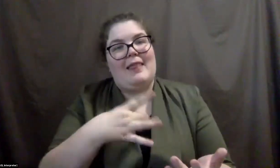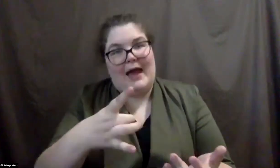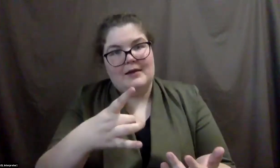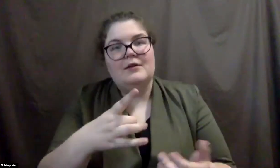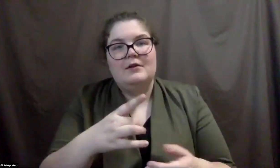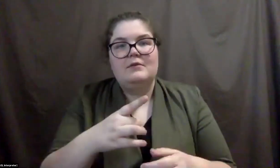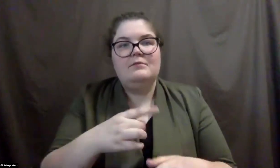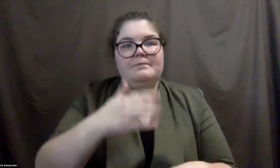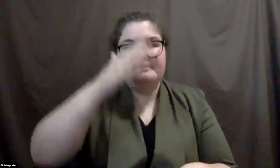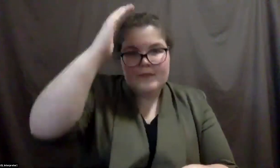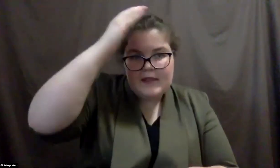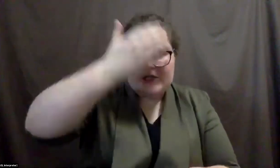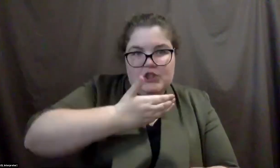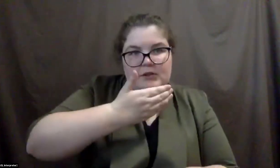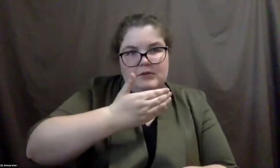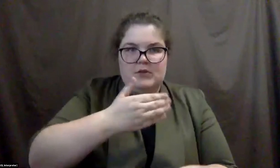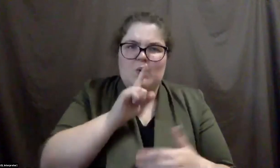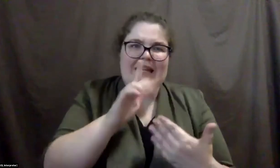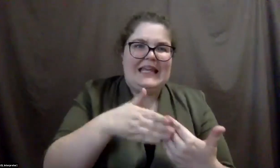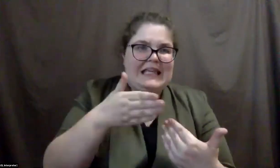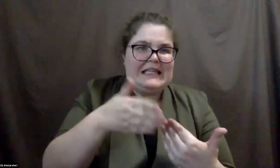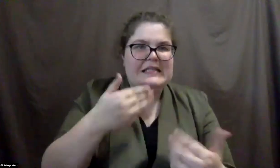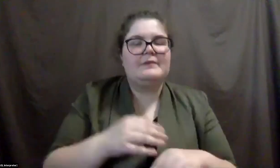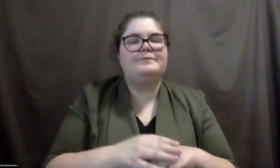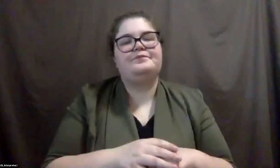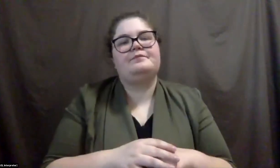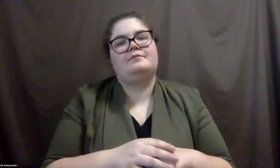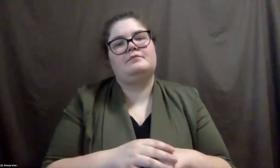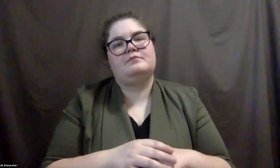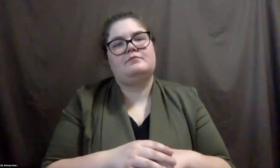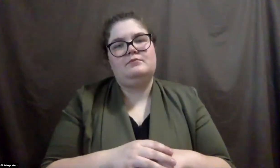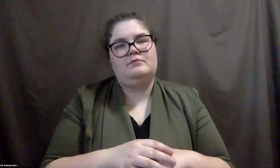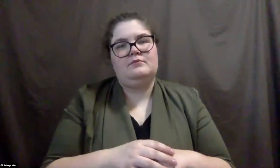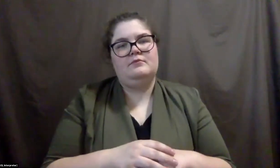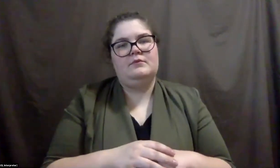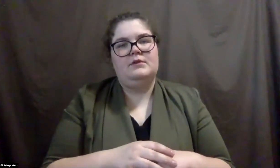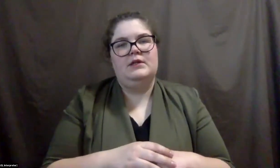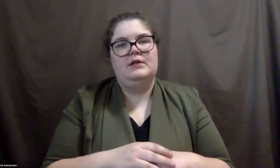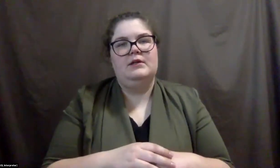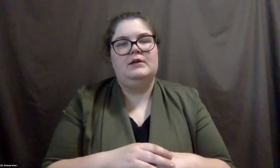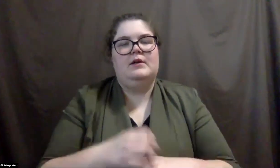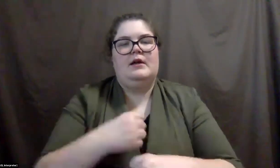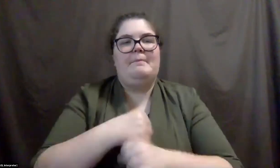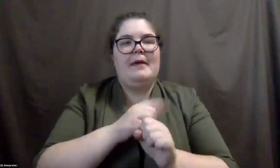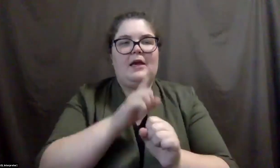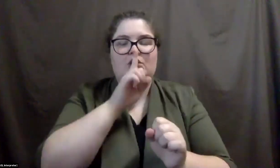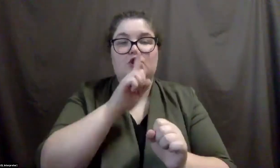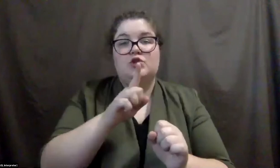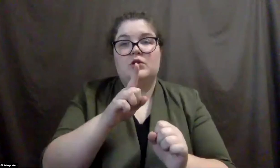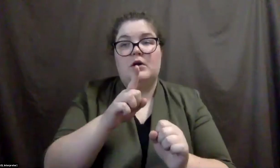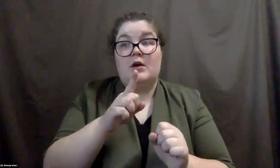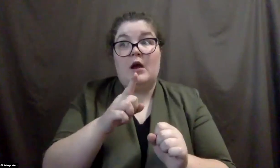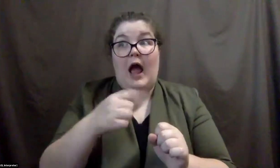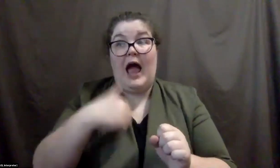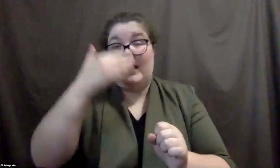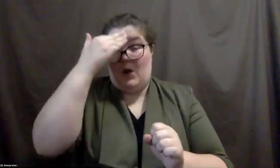make my life very easy. Um, and, you know, kind of just keeping in mind that when people struggle to hear